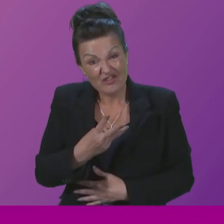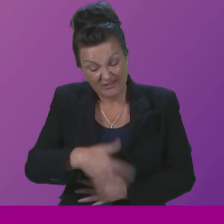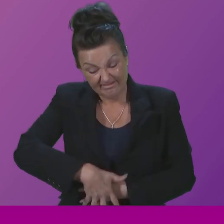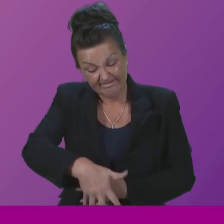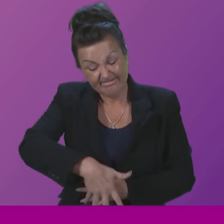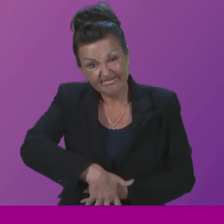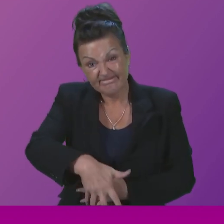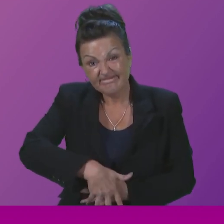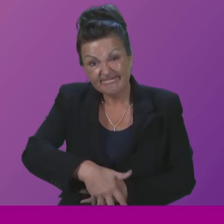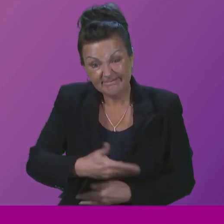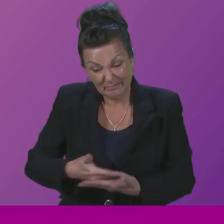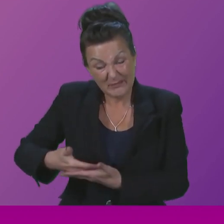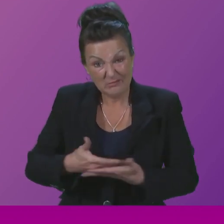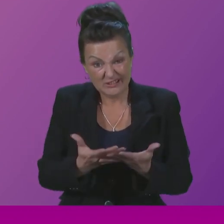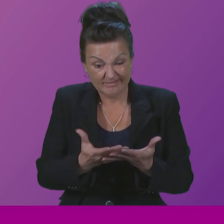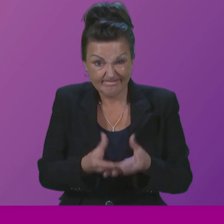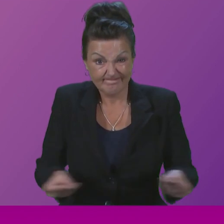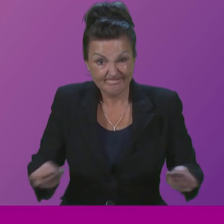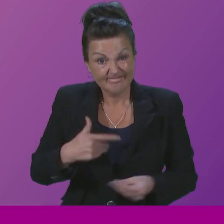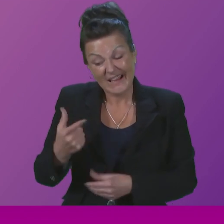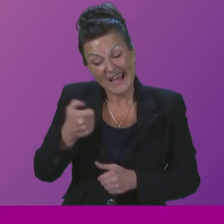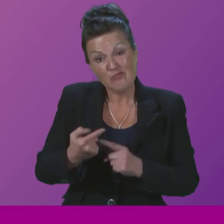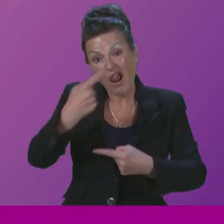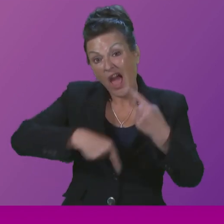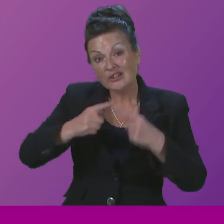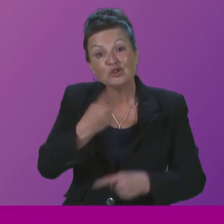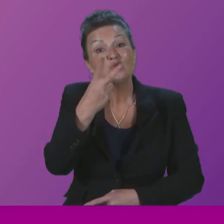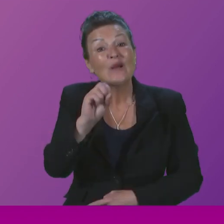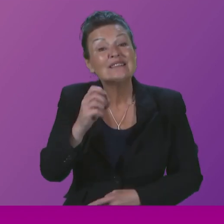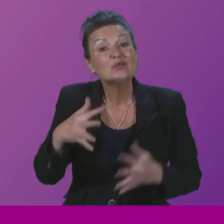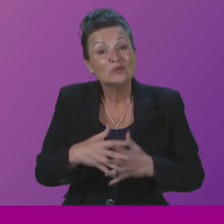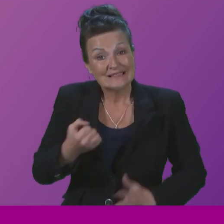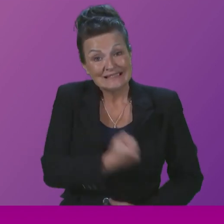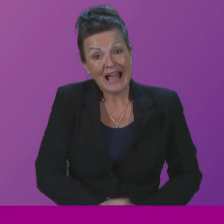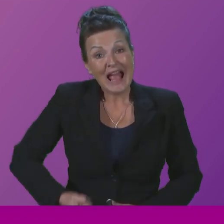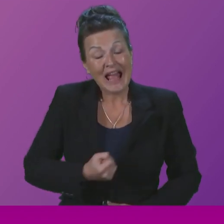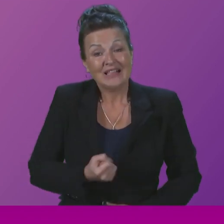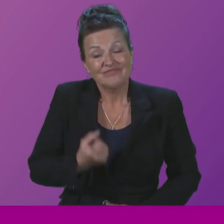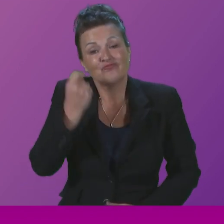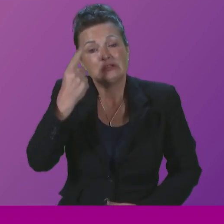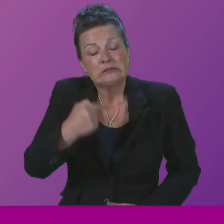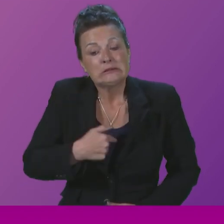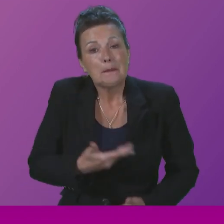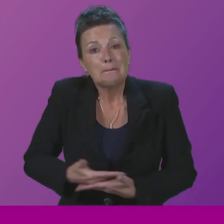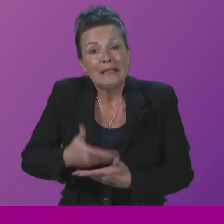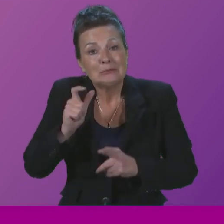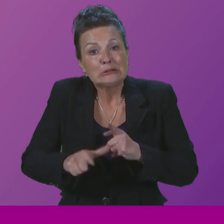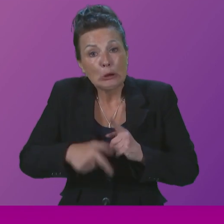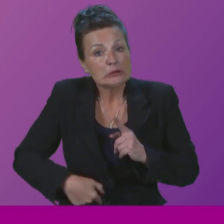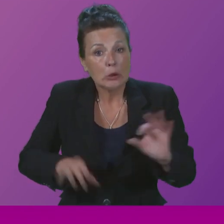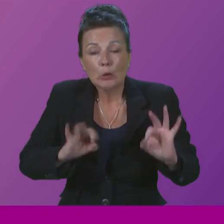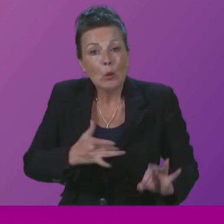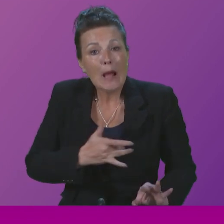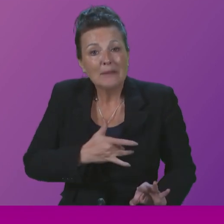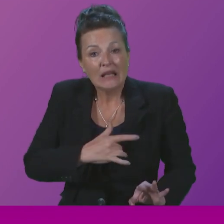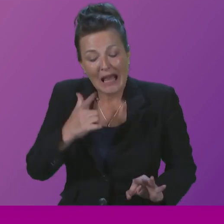In April last year she went for her 20-week scan and found her baby daughter had no heartbeat. Heather had